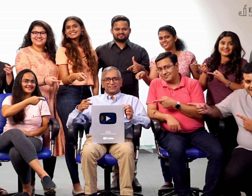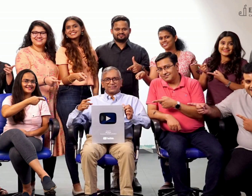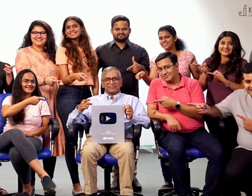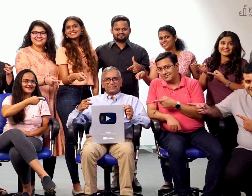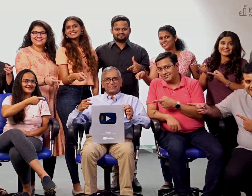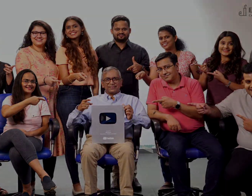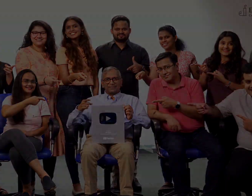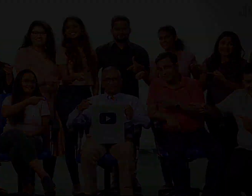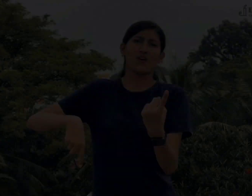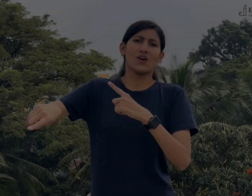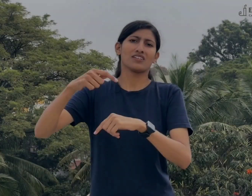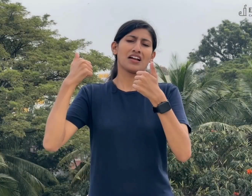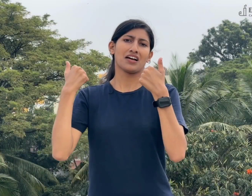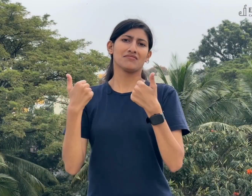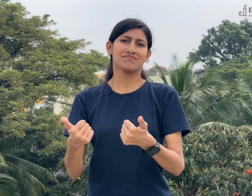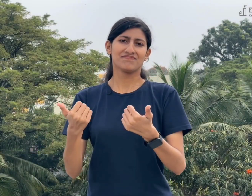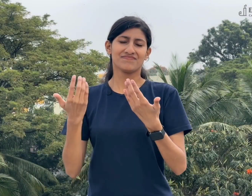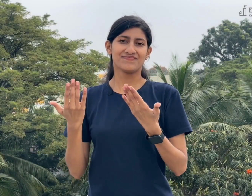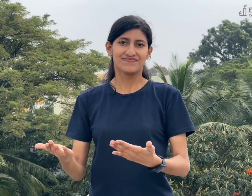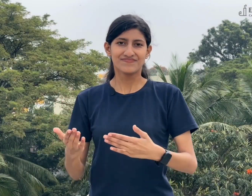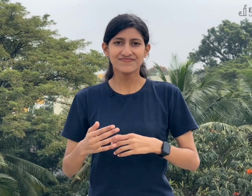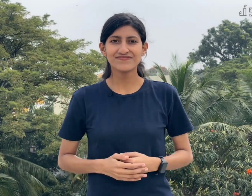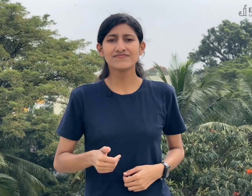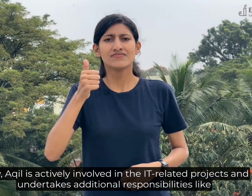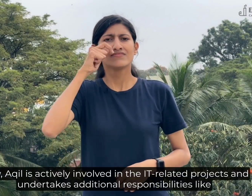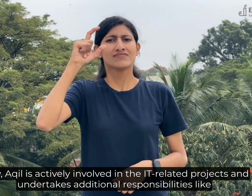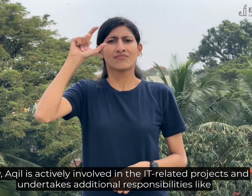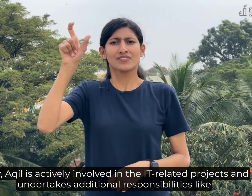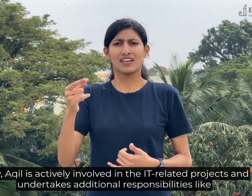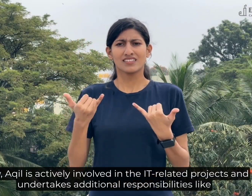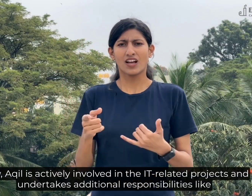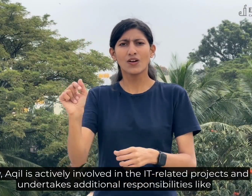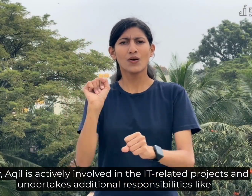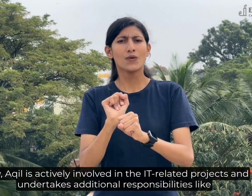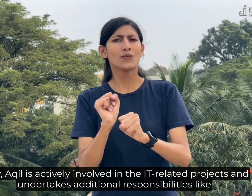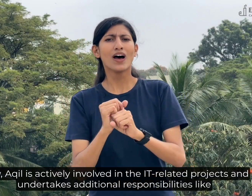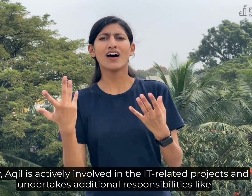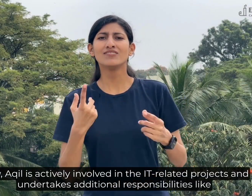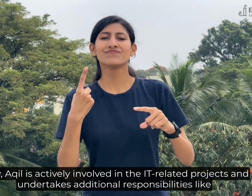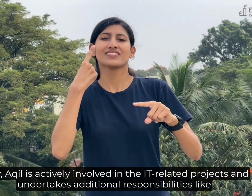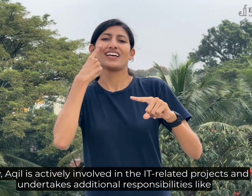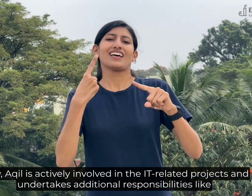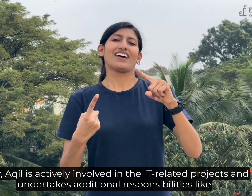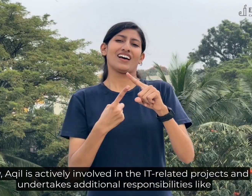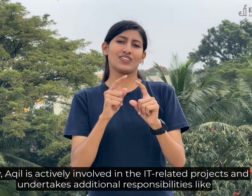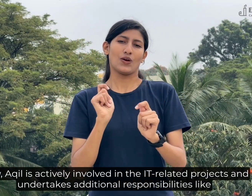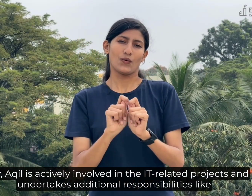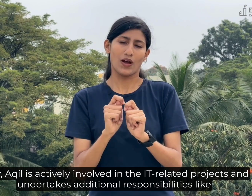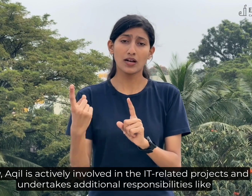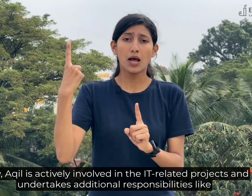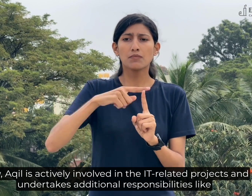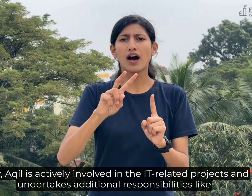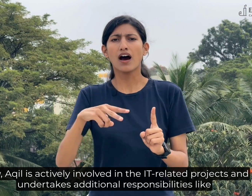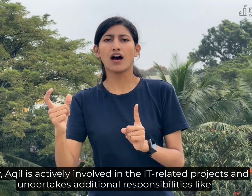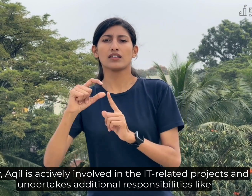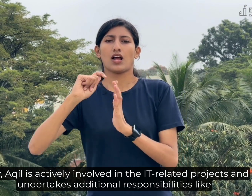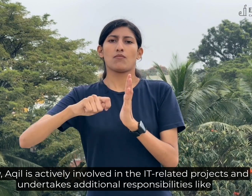Now, Akhil is actively involved in the IT related projects and undertakes additional responsibilities like team management,